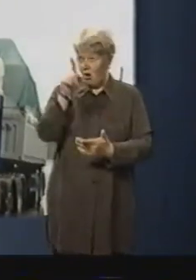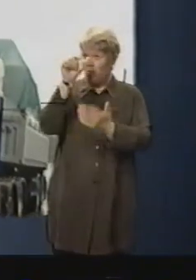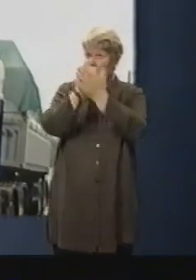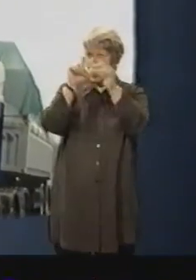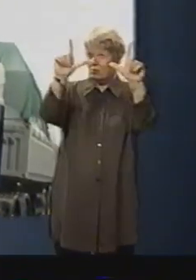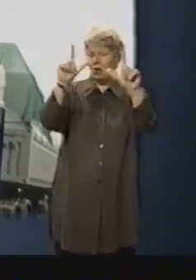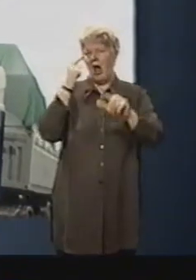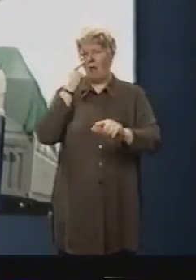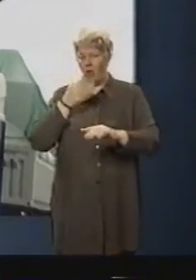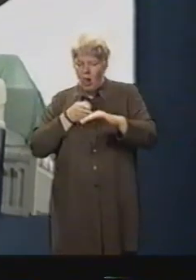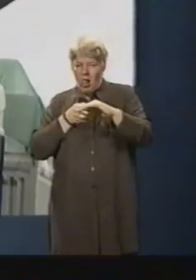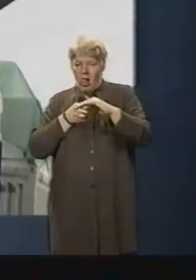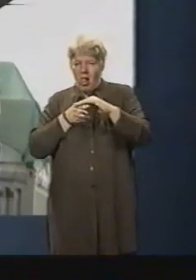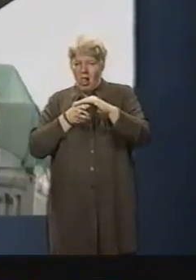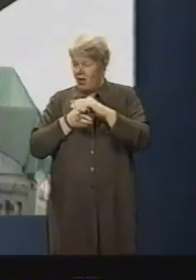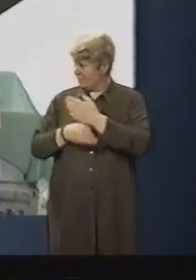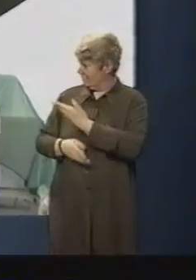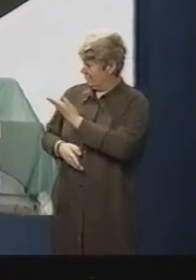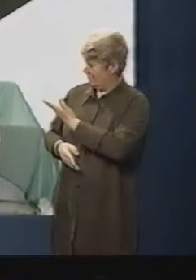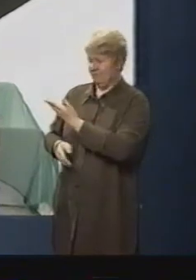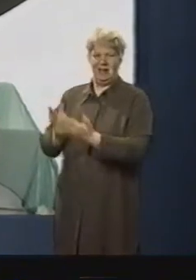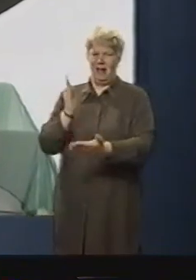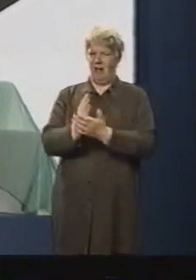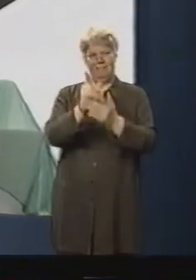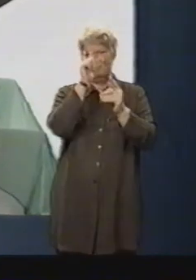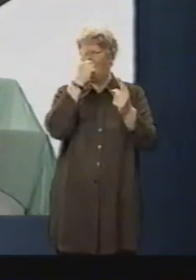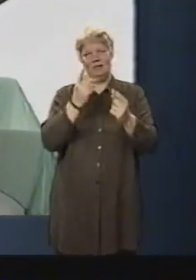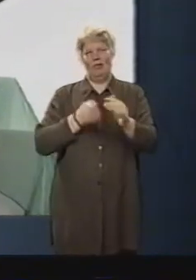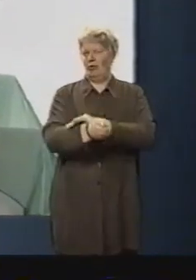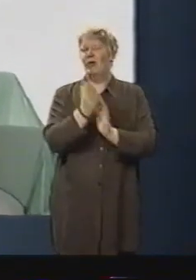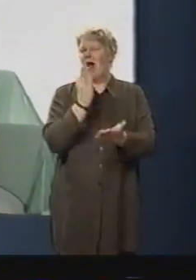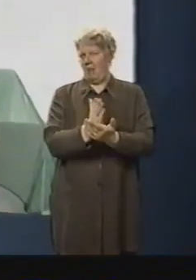edges up slowly. And there's no doubt, we wouldn't have got through.